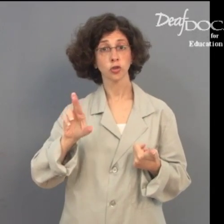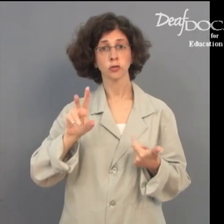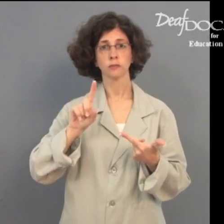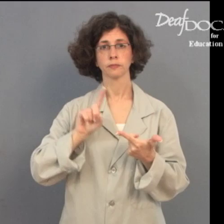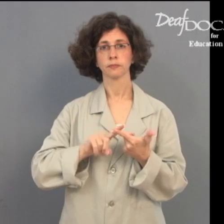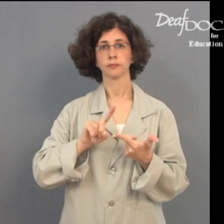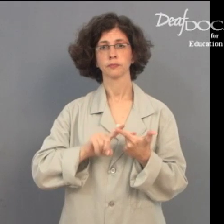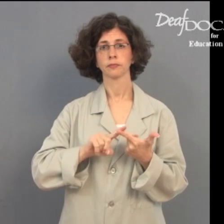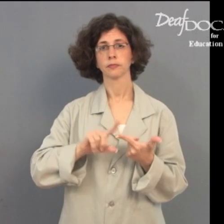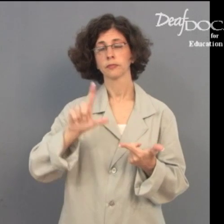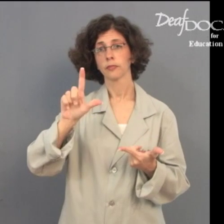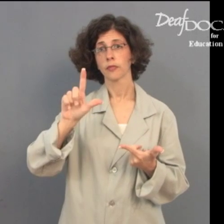Four,